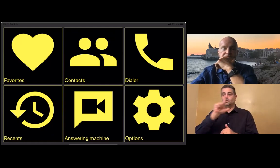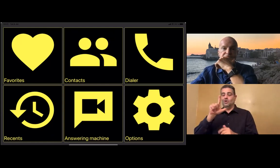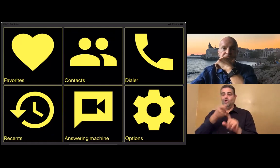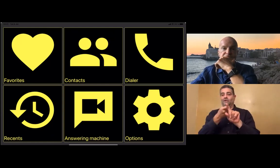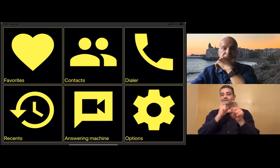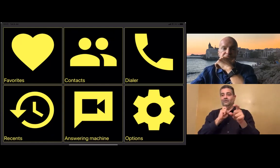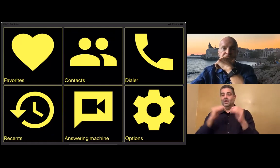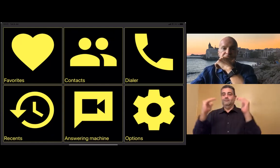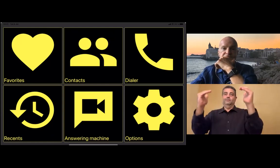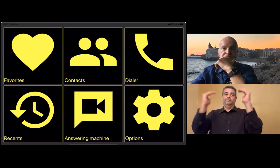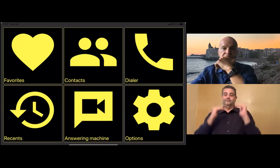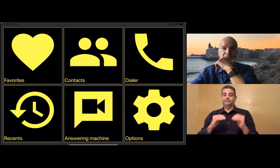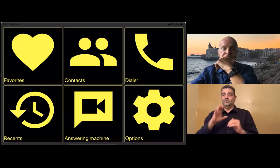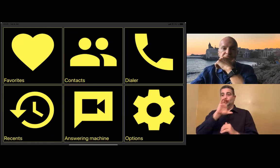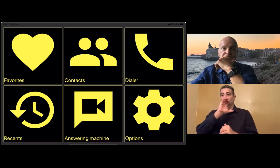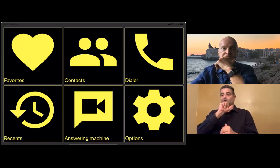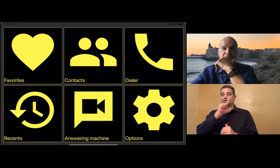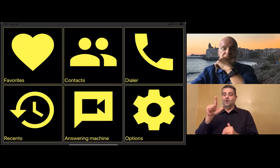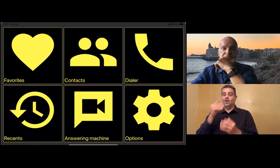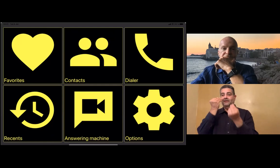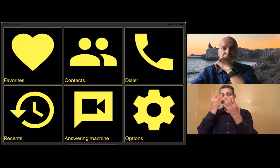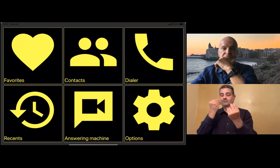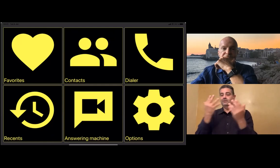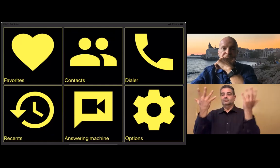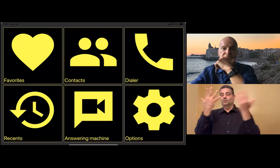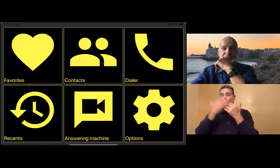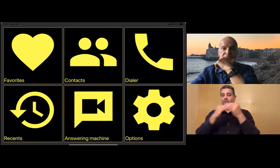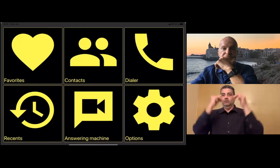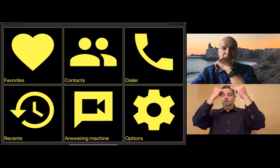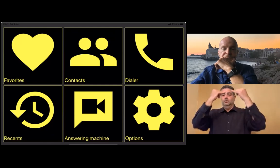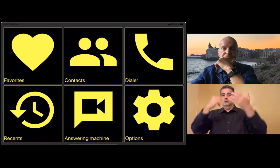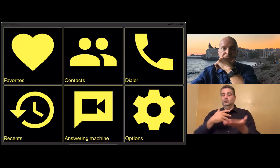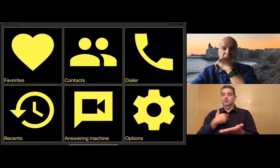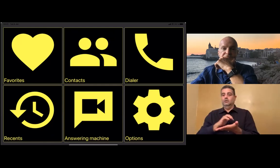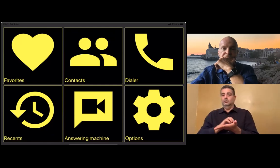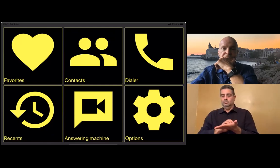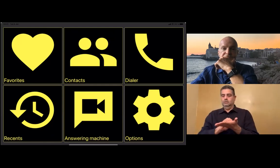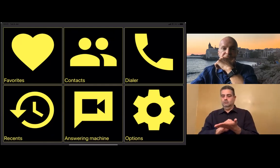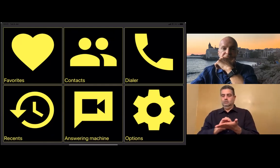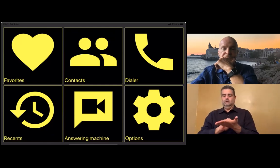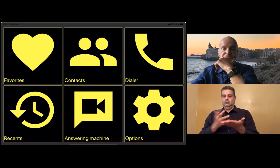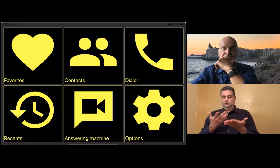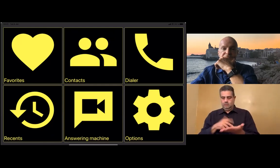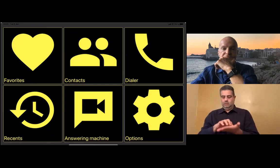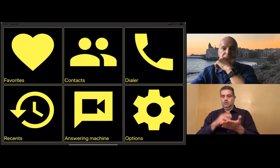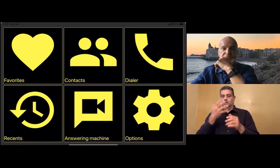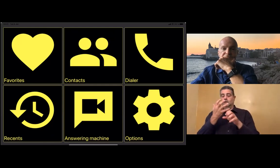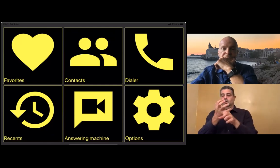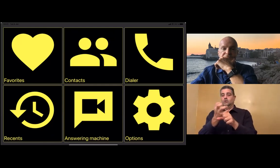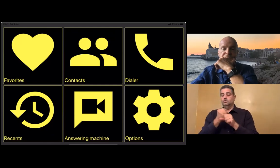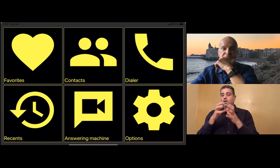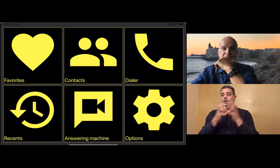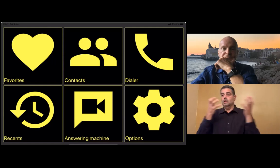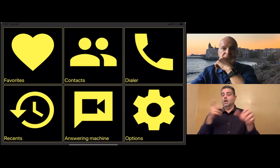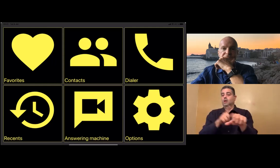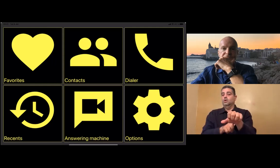For example, call details, call from, call information or what have you. They all start with call.